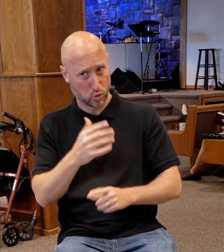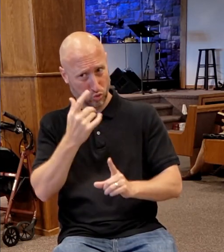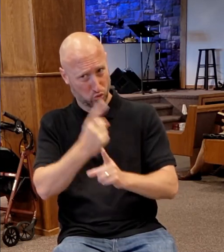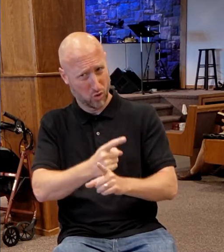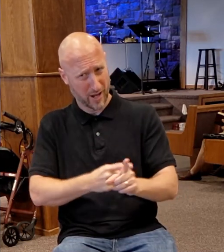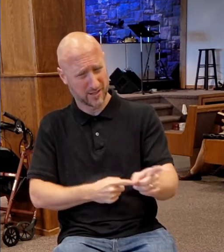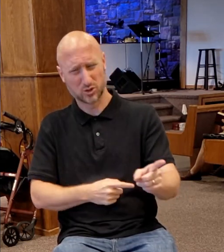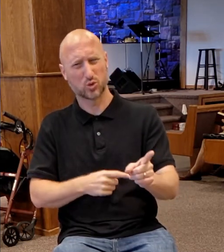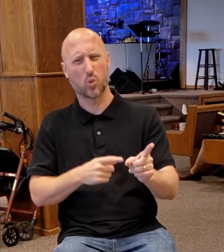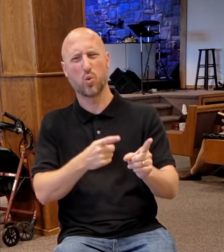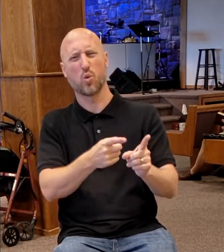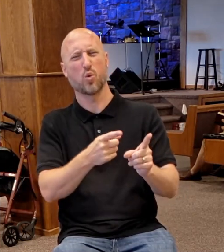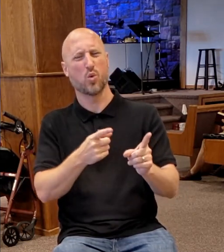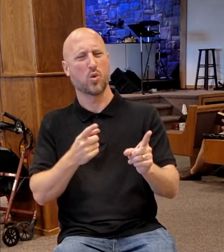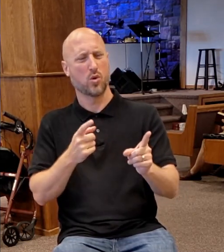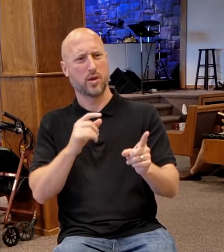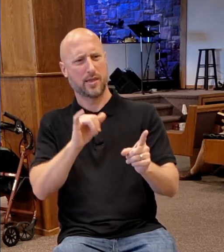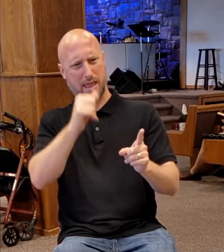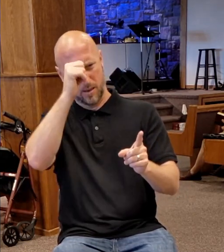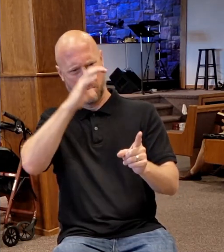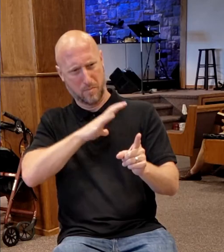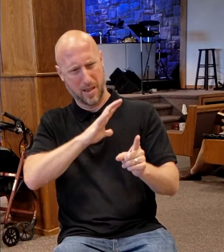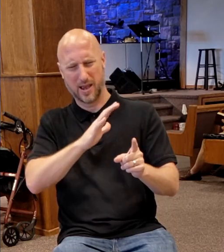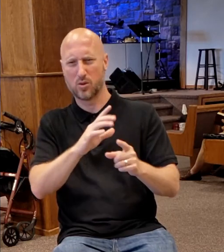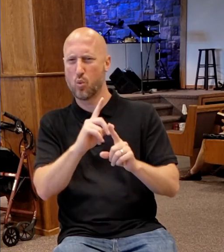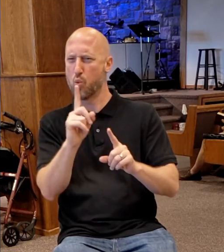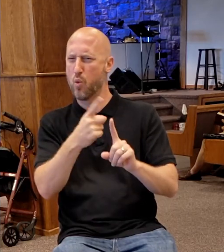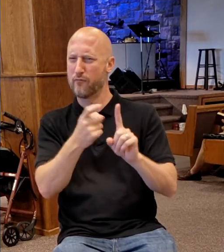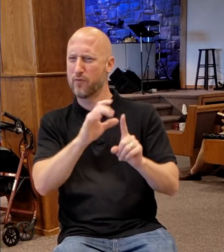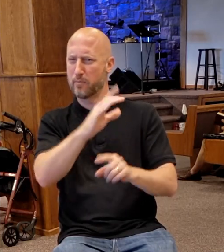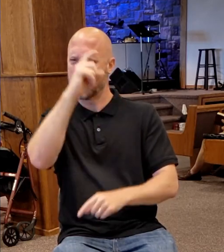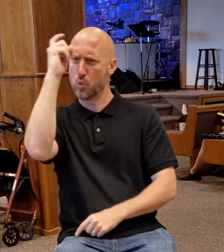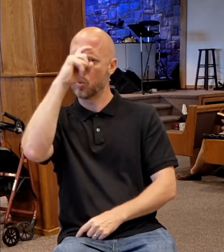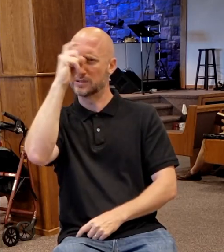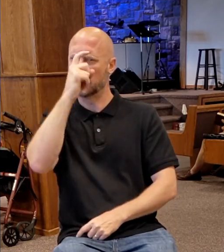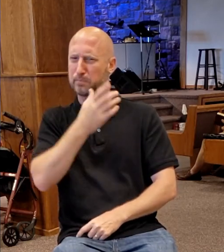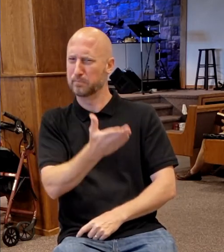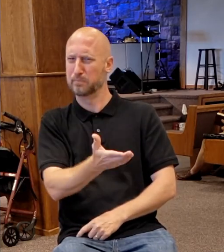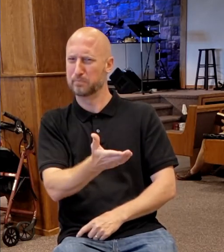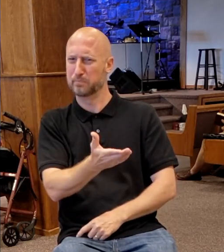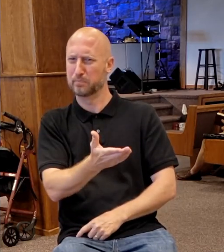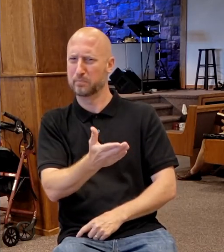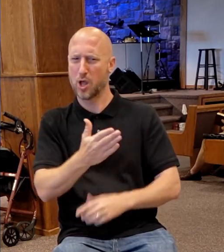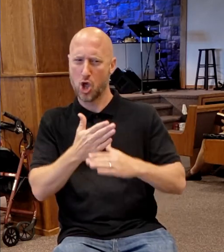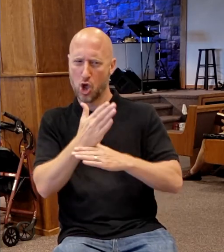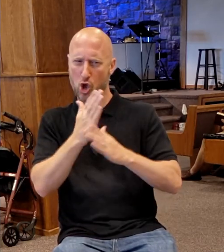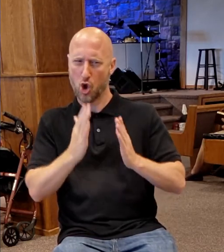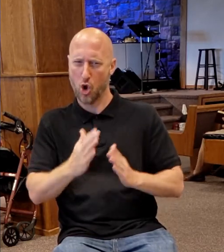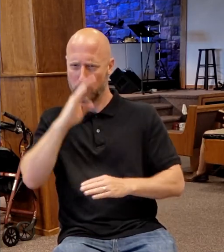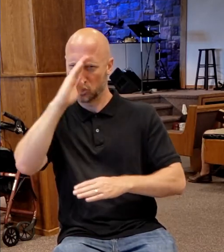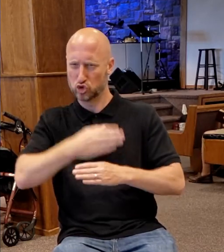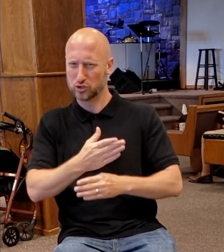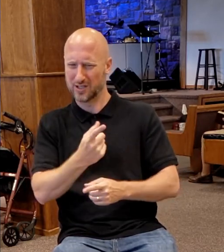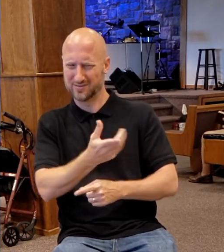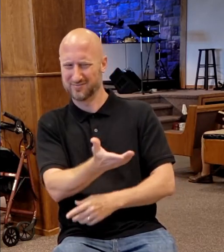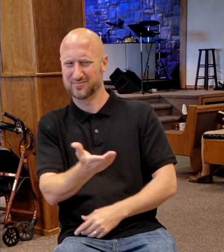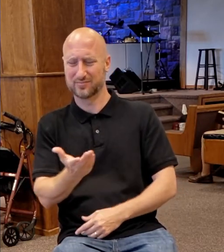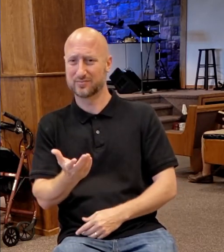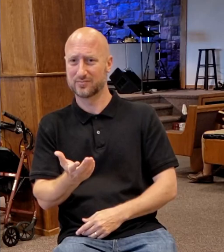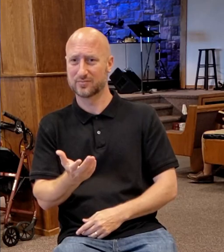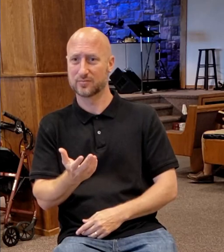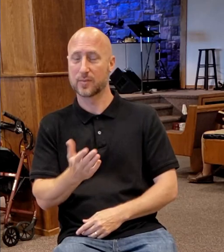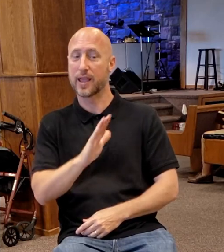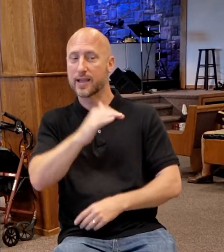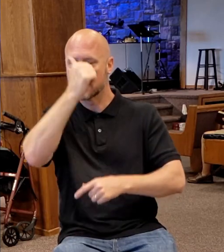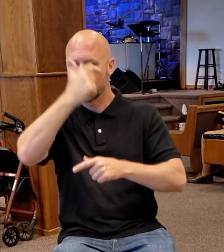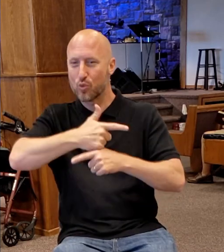this man this wisdom? And Luke, say, this is the carpenter's son. He lived here among us. So his brethren, the